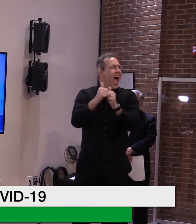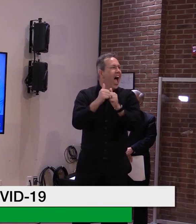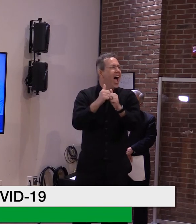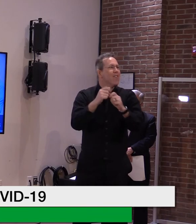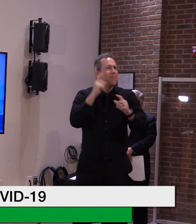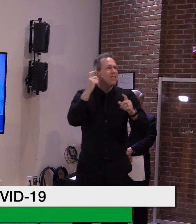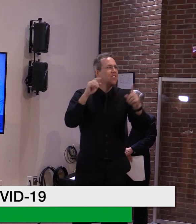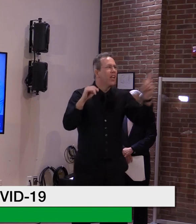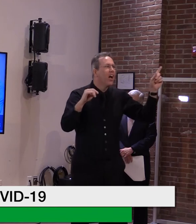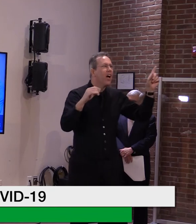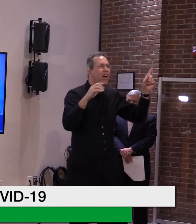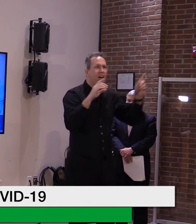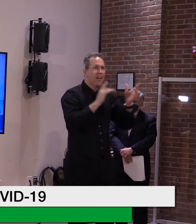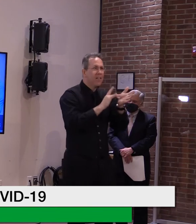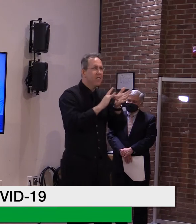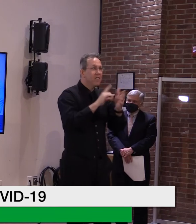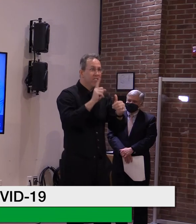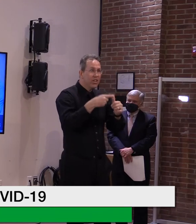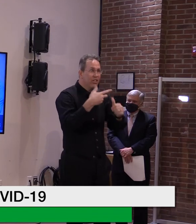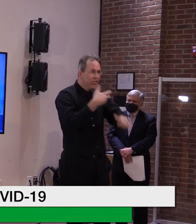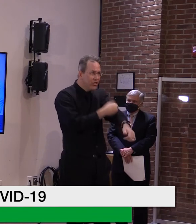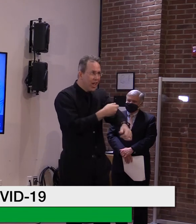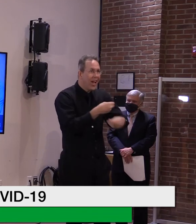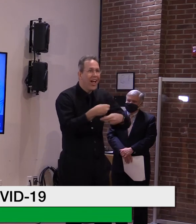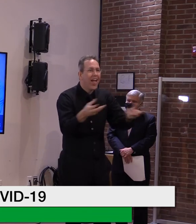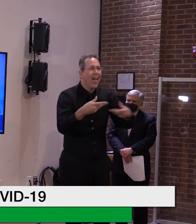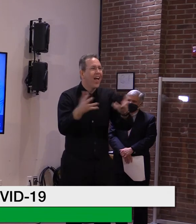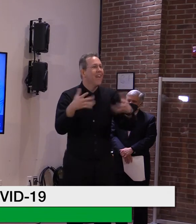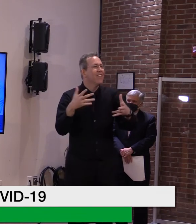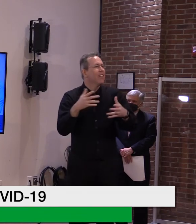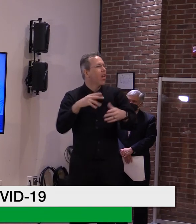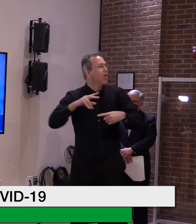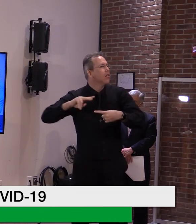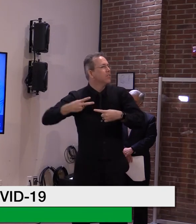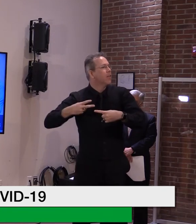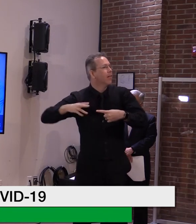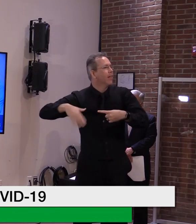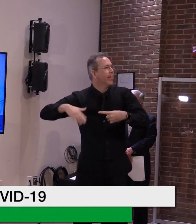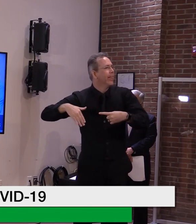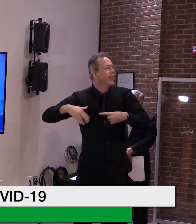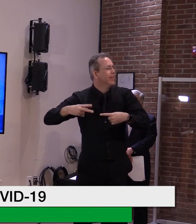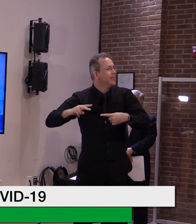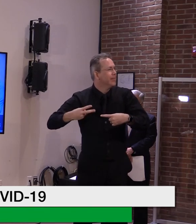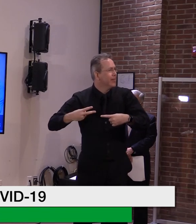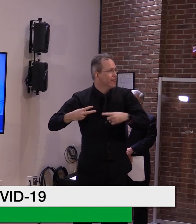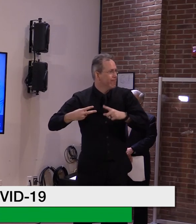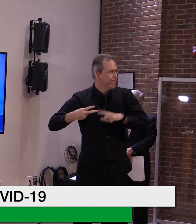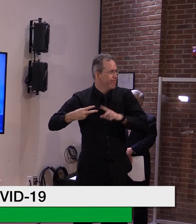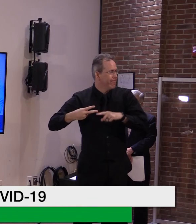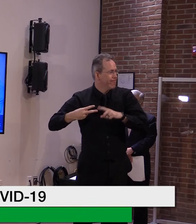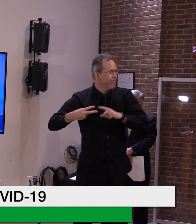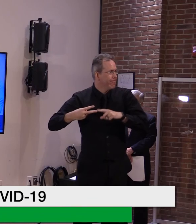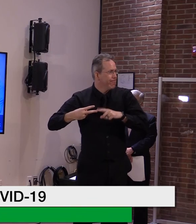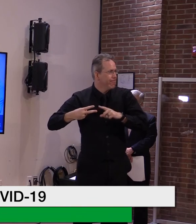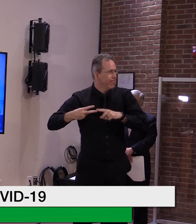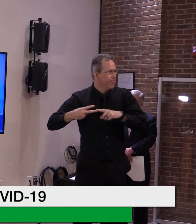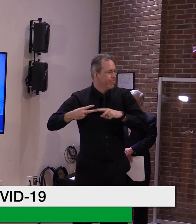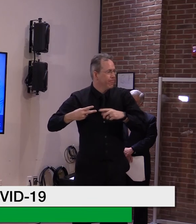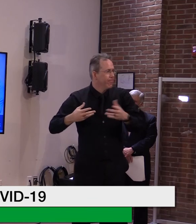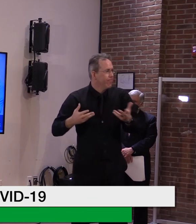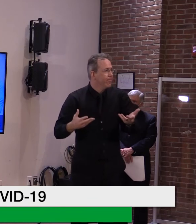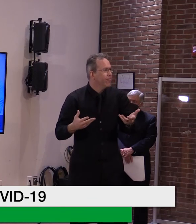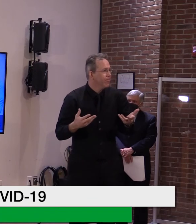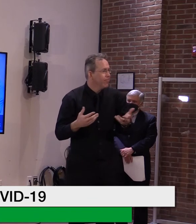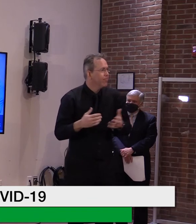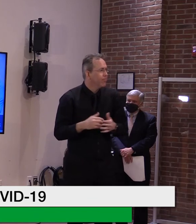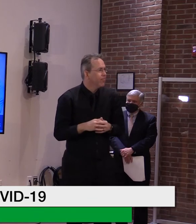supply, but they may be using the strategy of of using all their doses for first dose